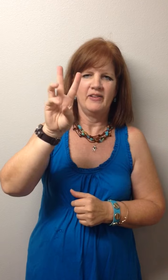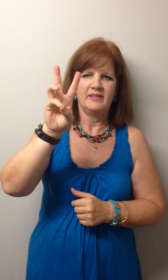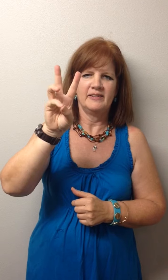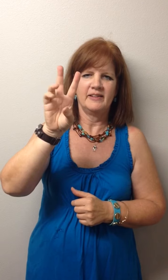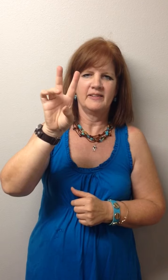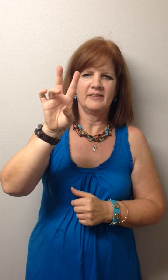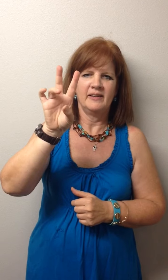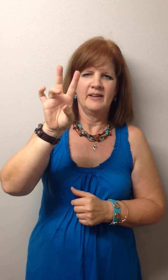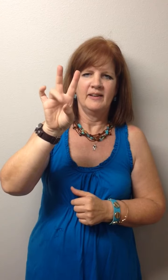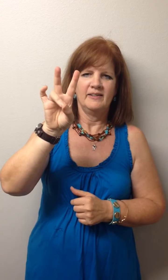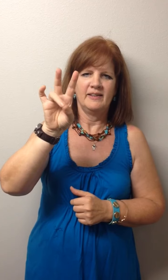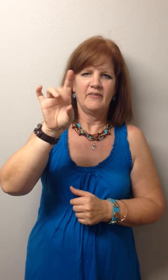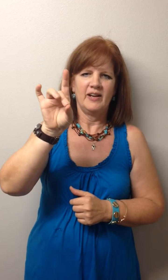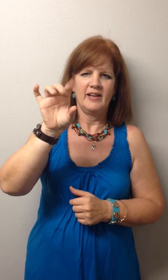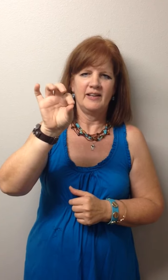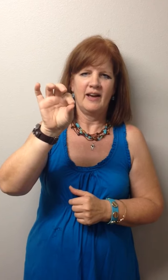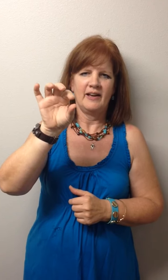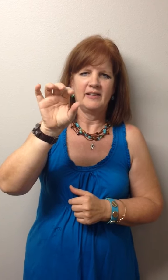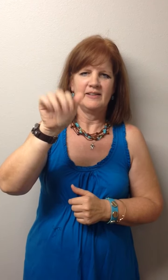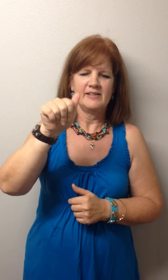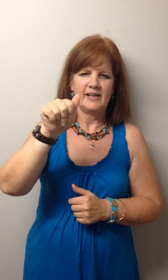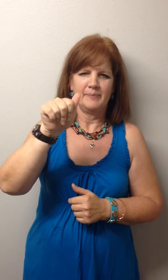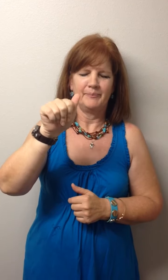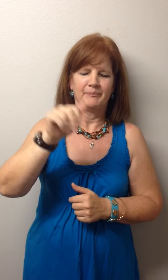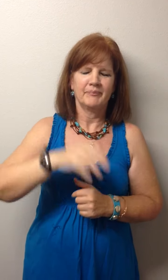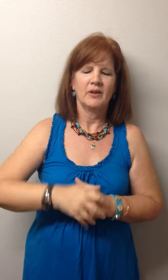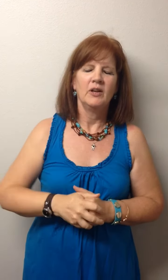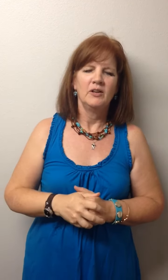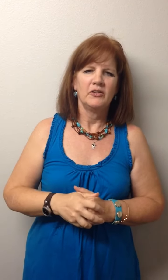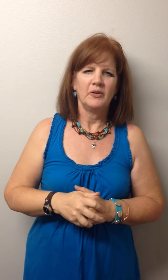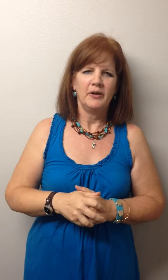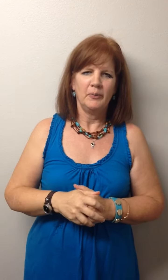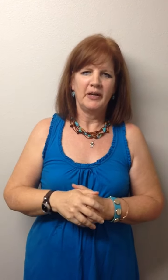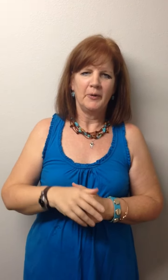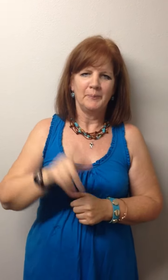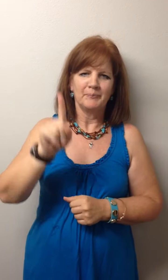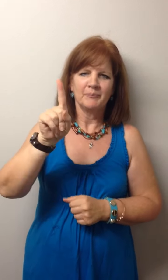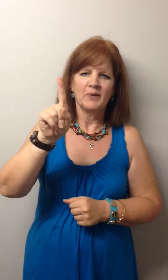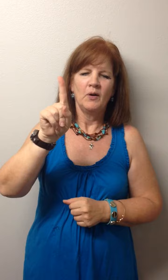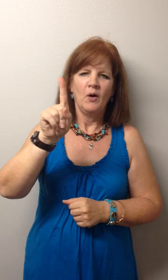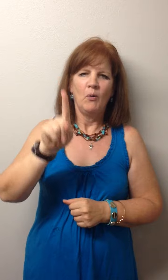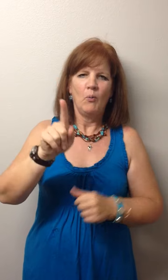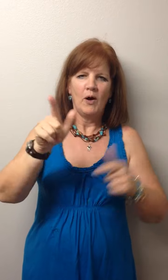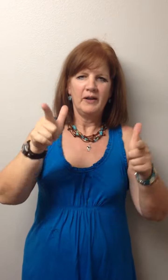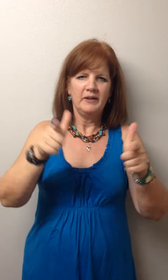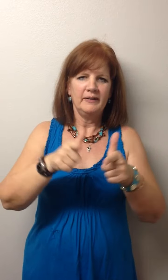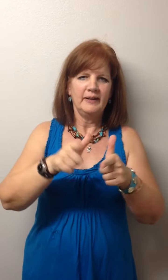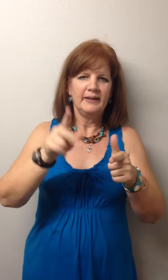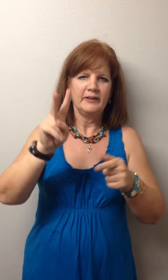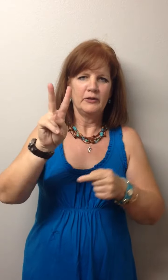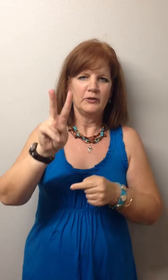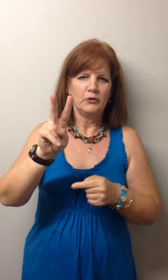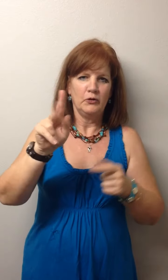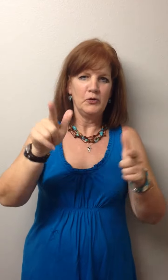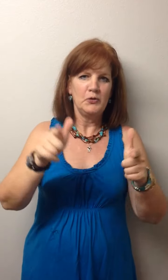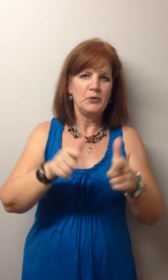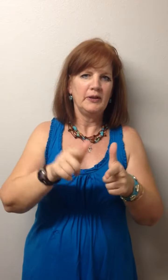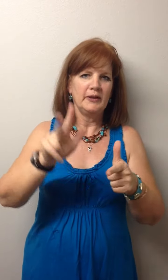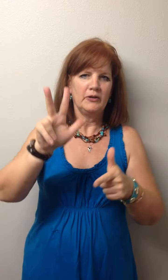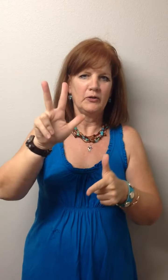6, 7, 8, 9, 10. So, here we go. 1 little, 2 little,